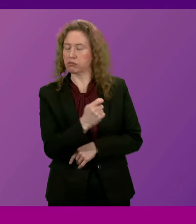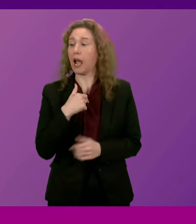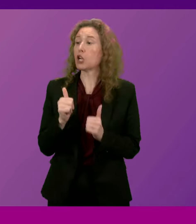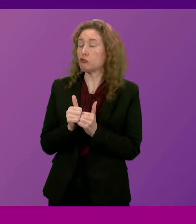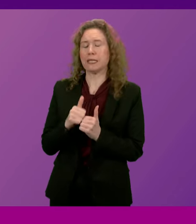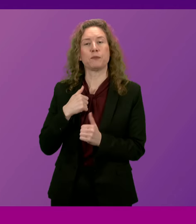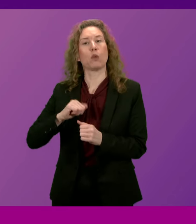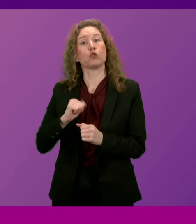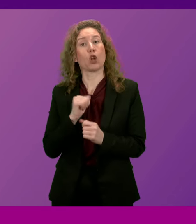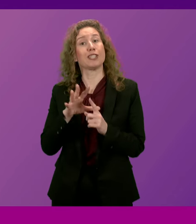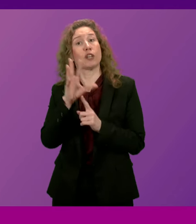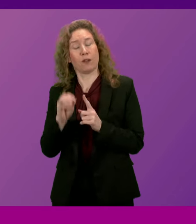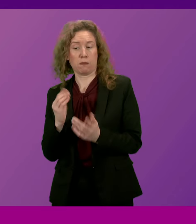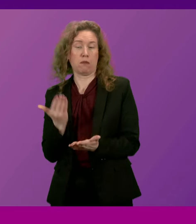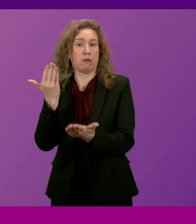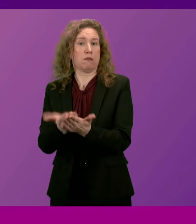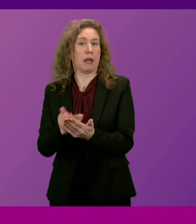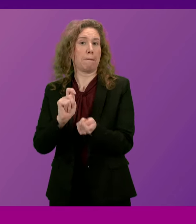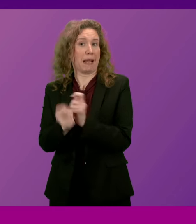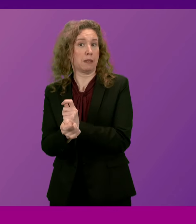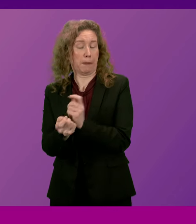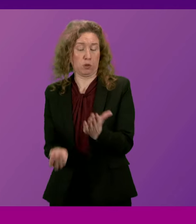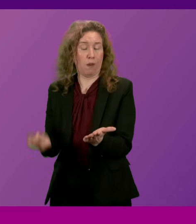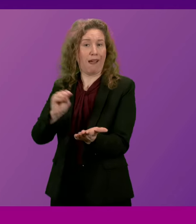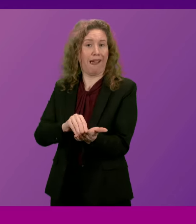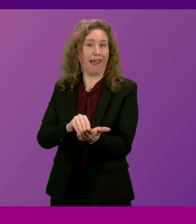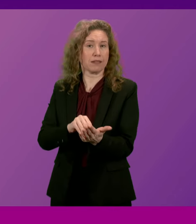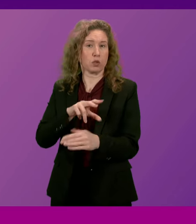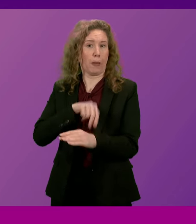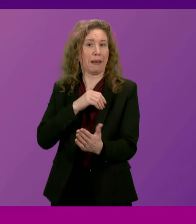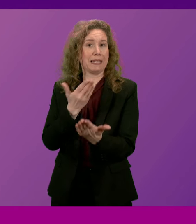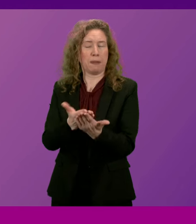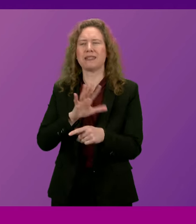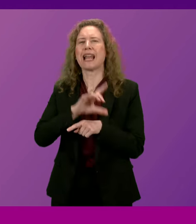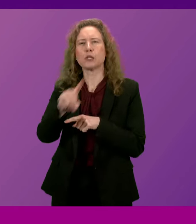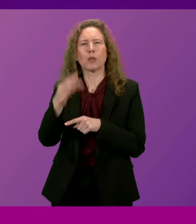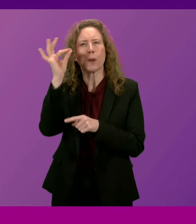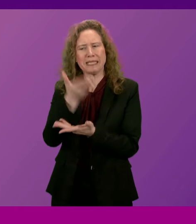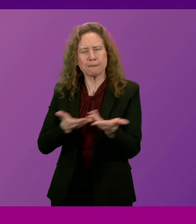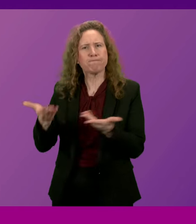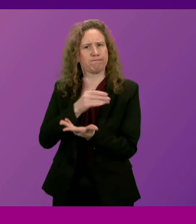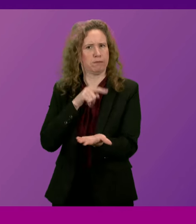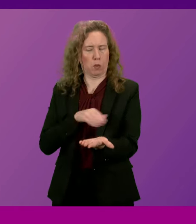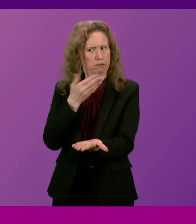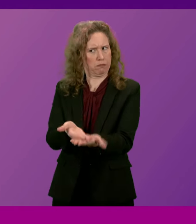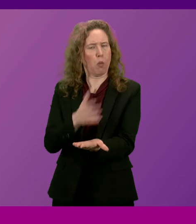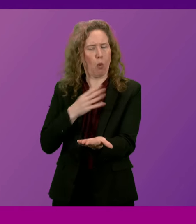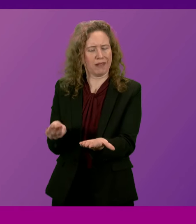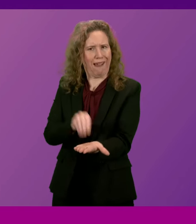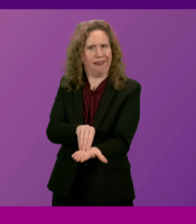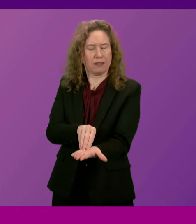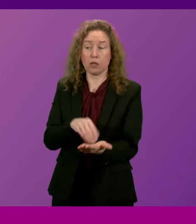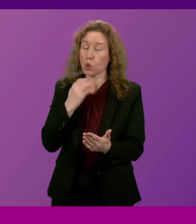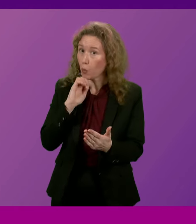amendment which would add this provision to the police bill when it goes to committee next week. So will the First Minister back the